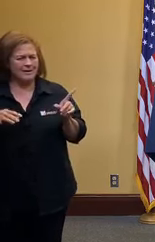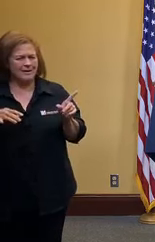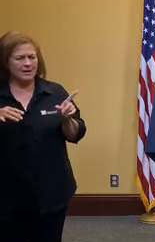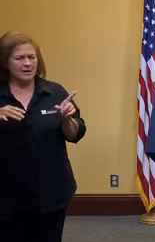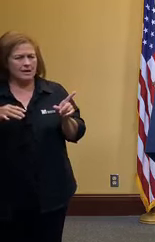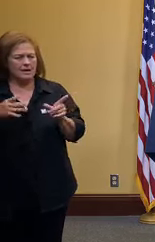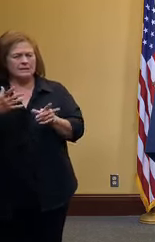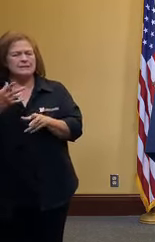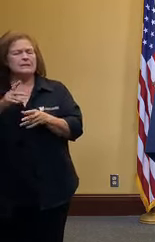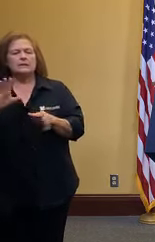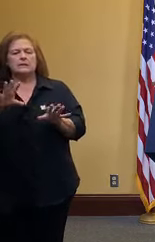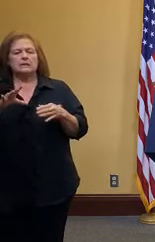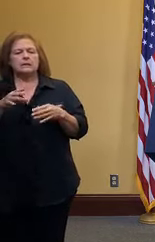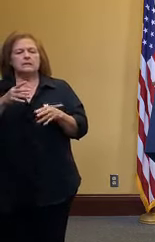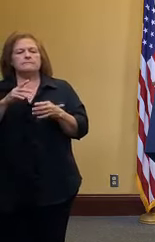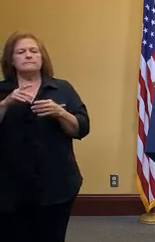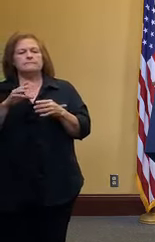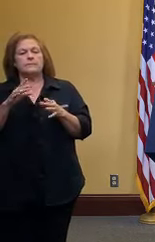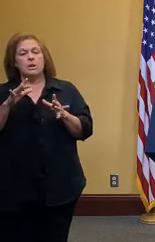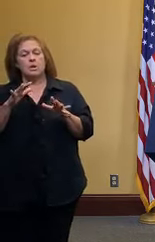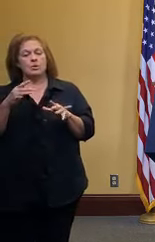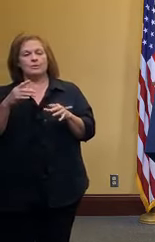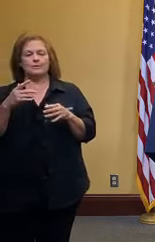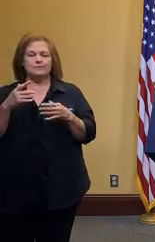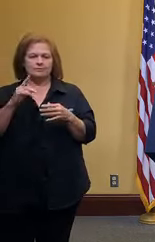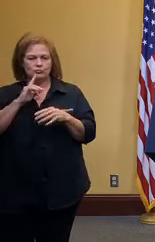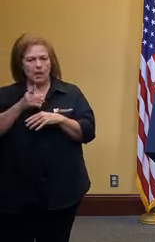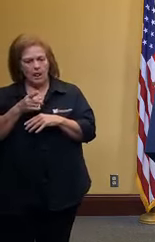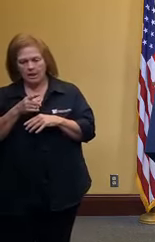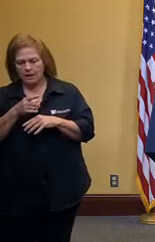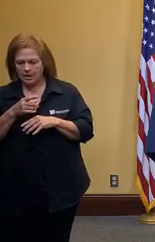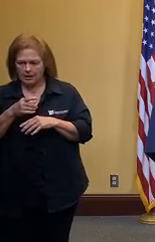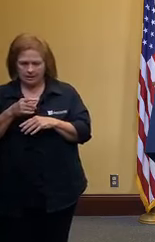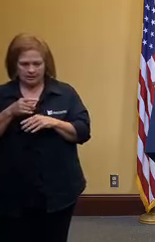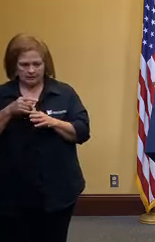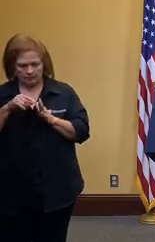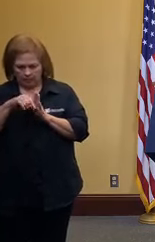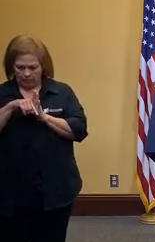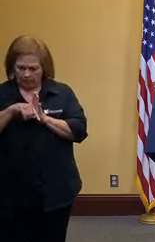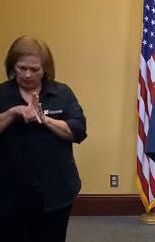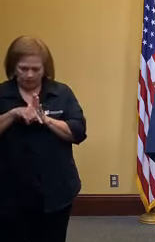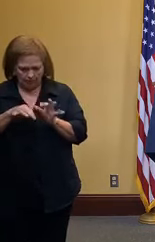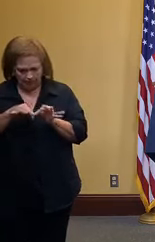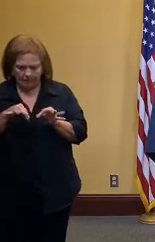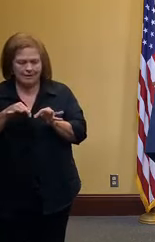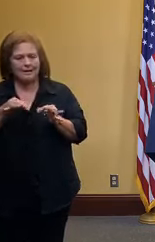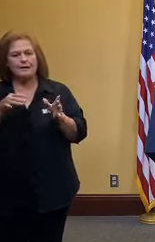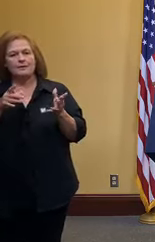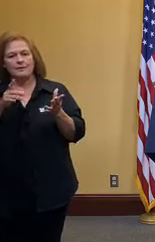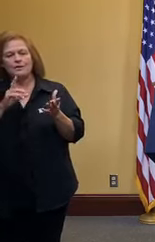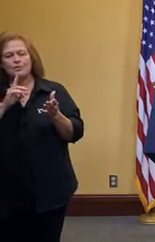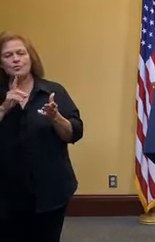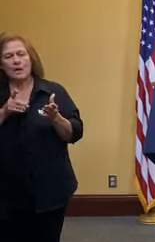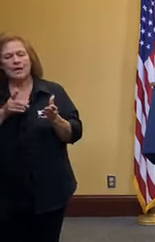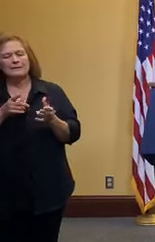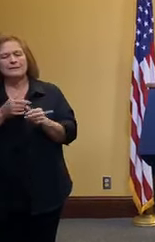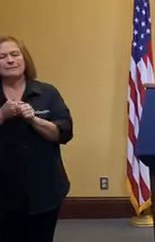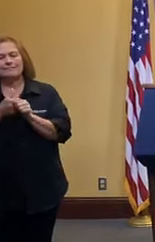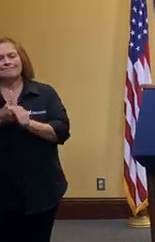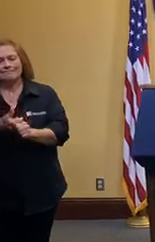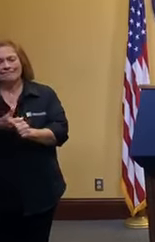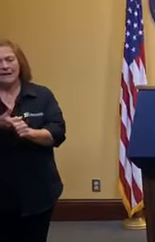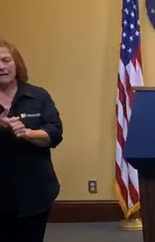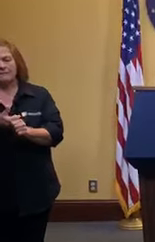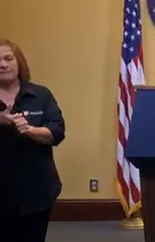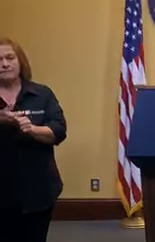so it depends i it's we could get into the details and the weeds but it really it really is going to depend and